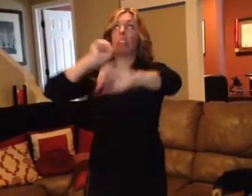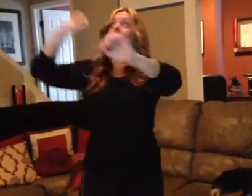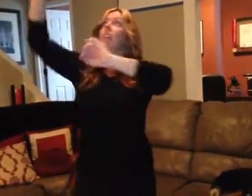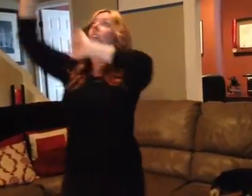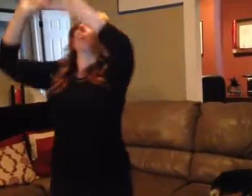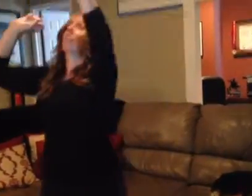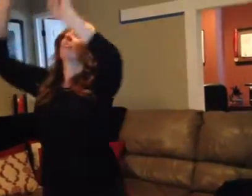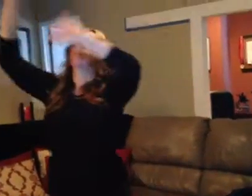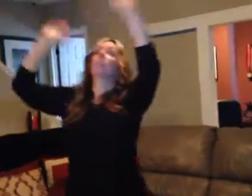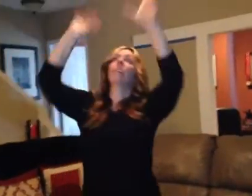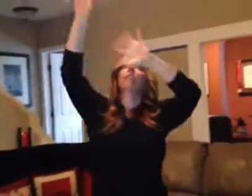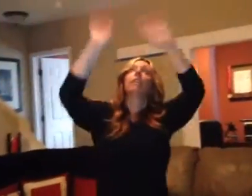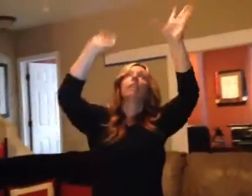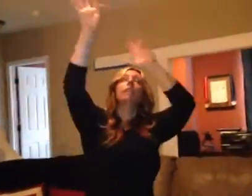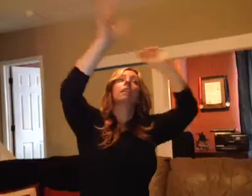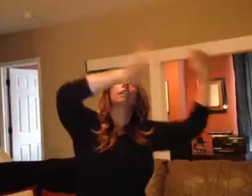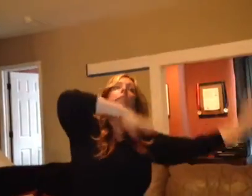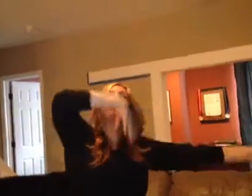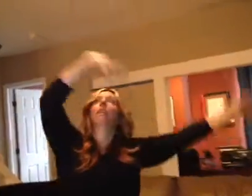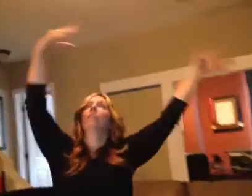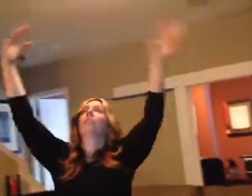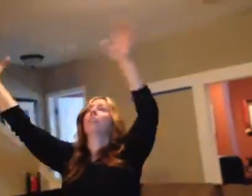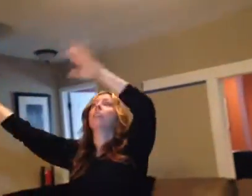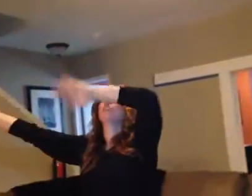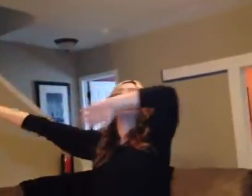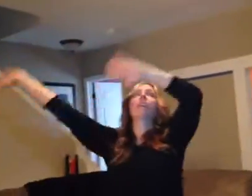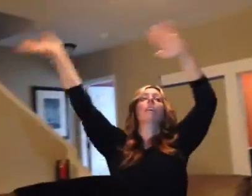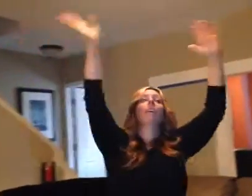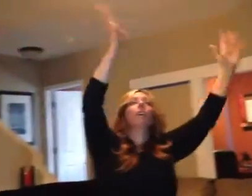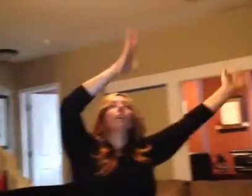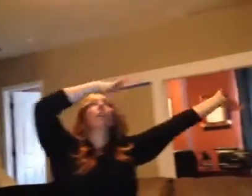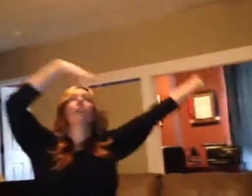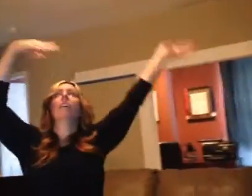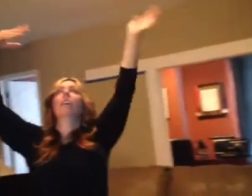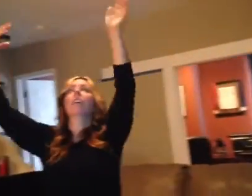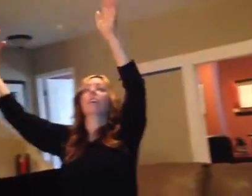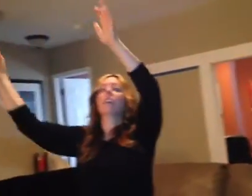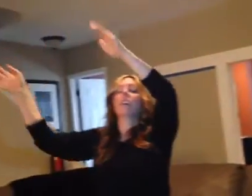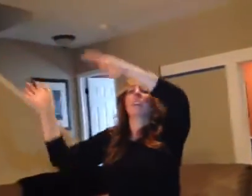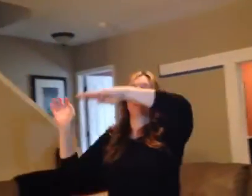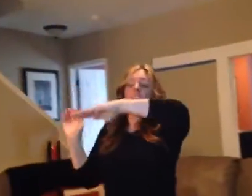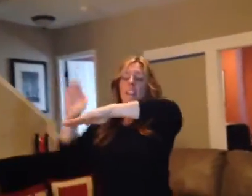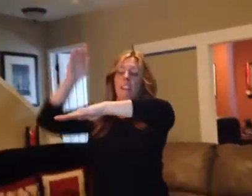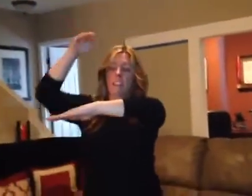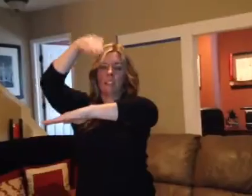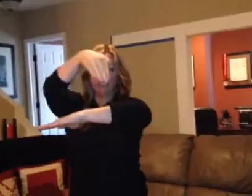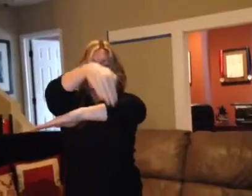the stars proudly shine. It is